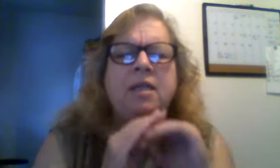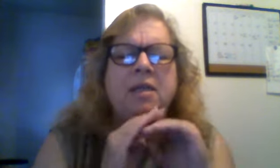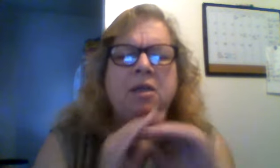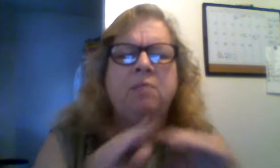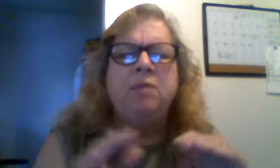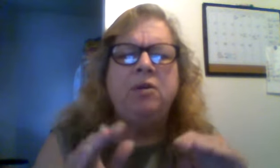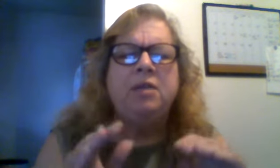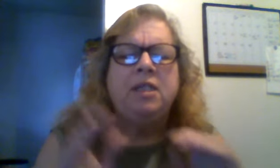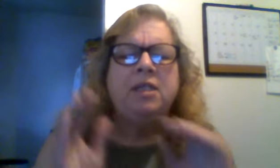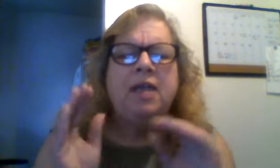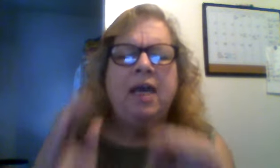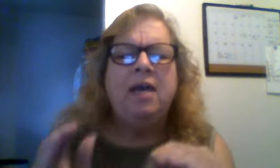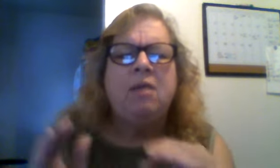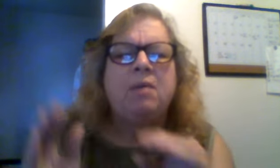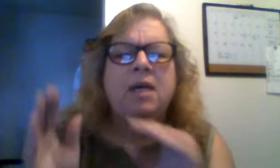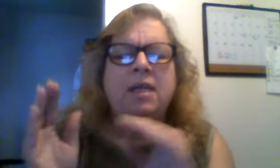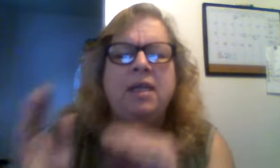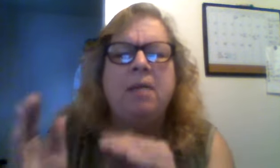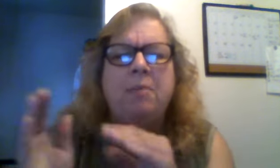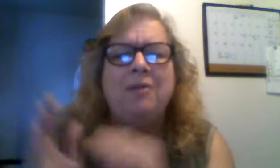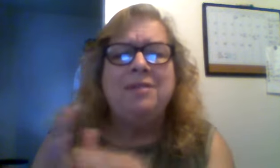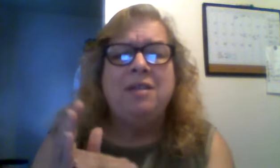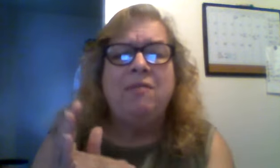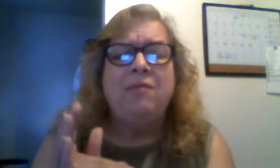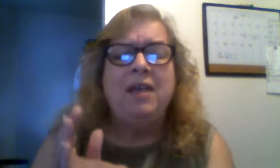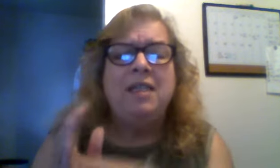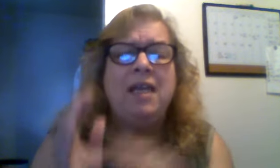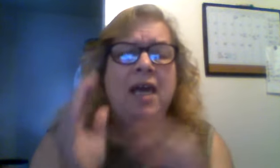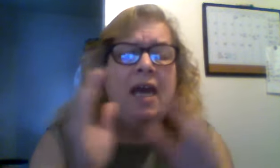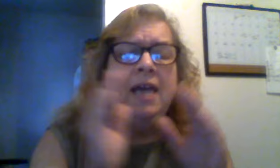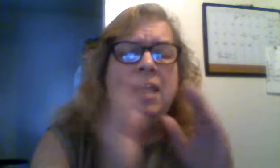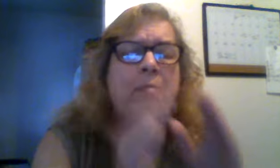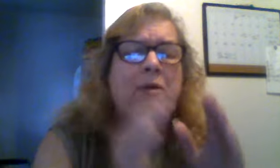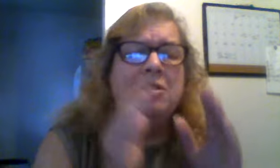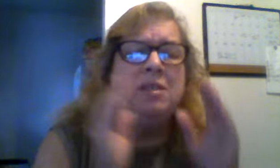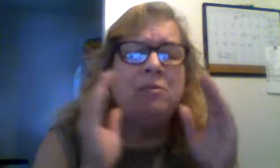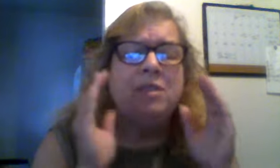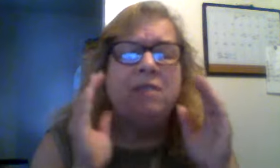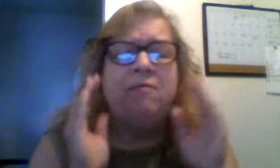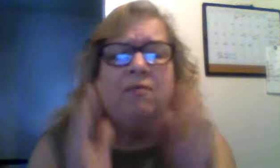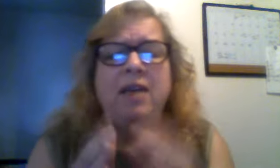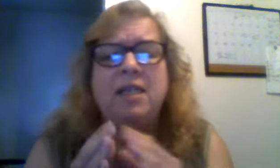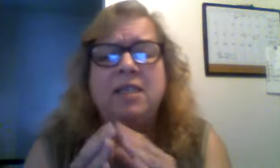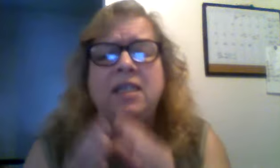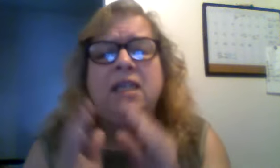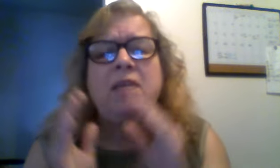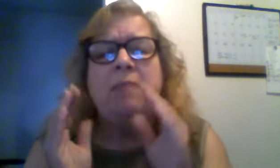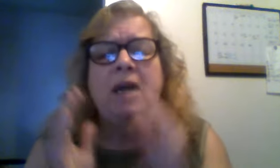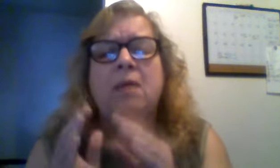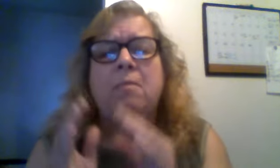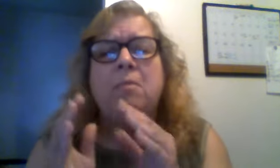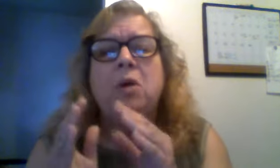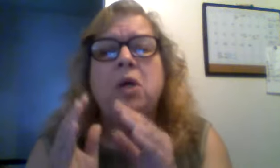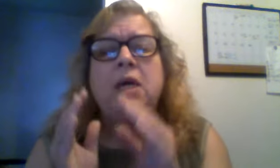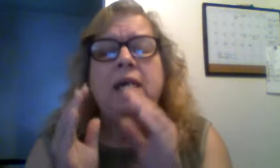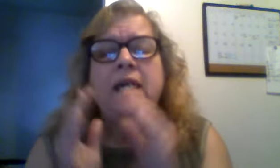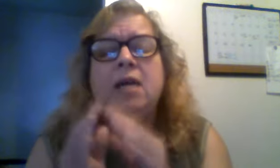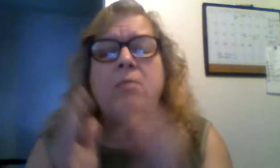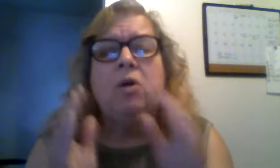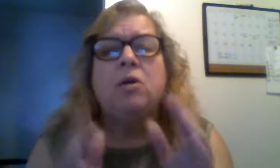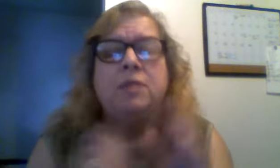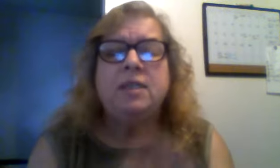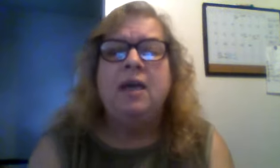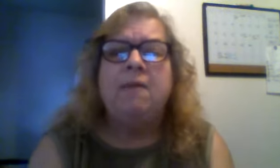the community to help that person infected and that person that was infected didn't even help him or herself